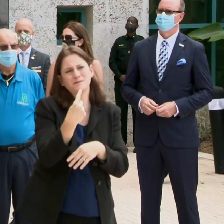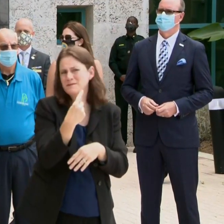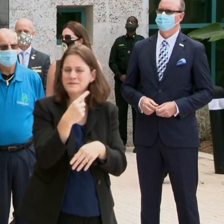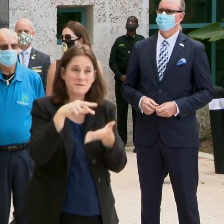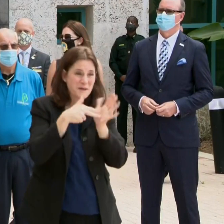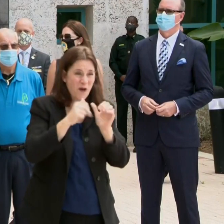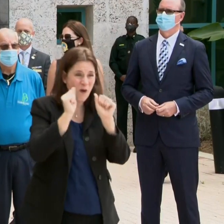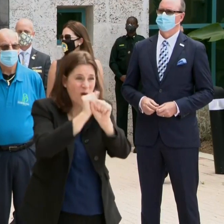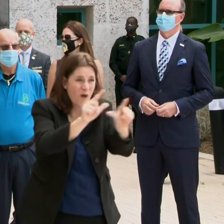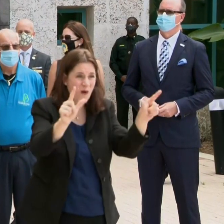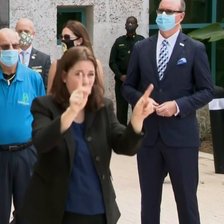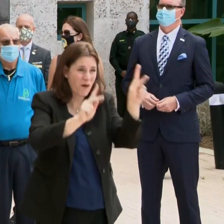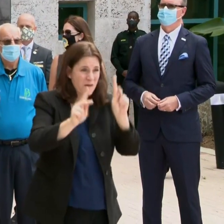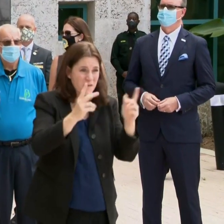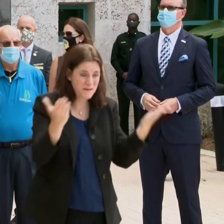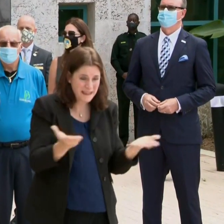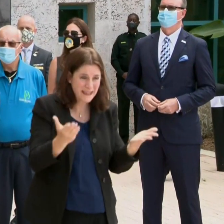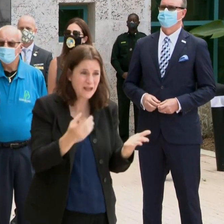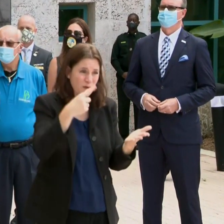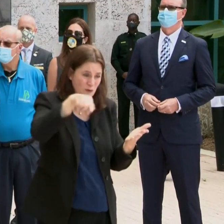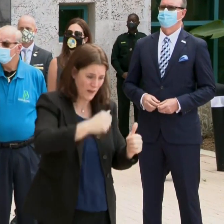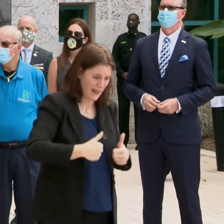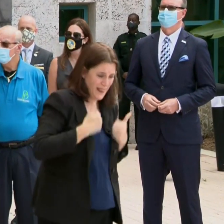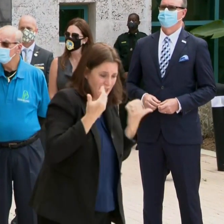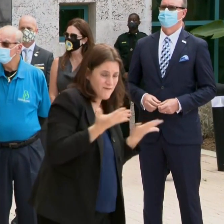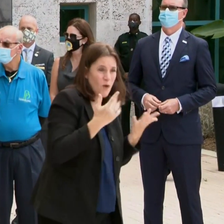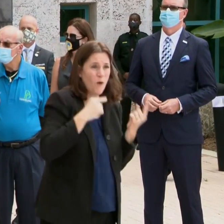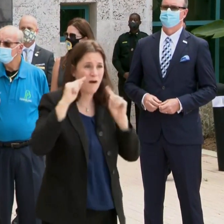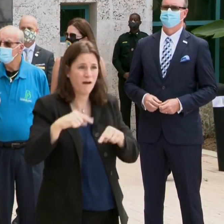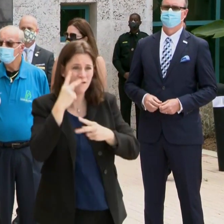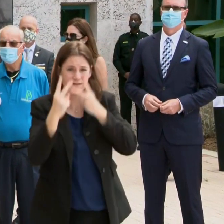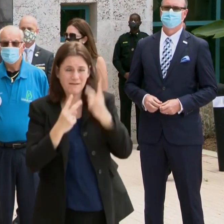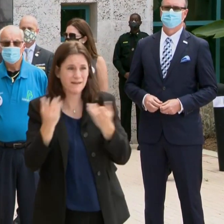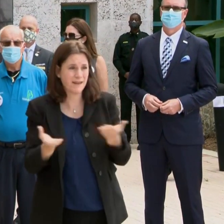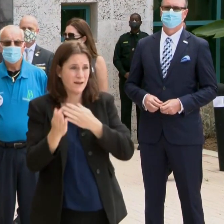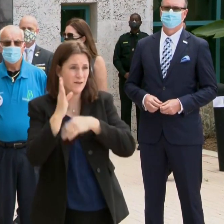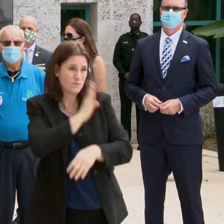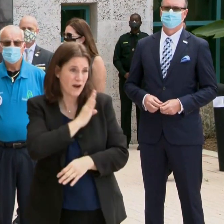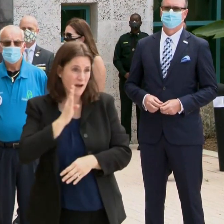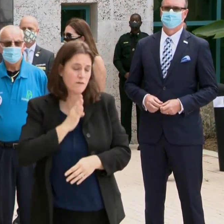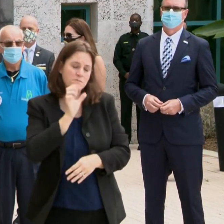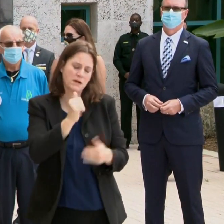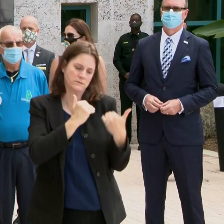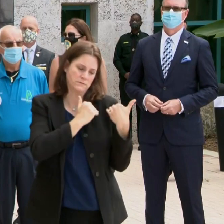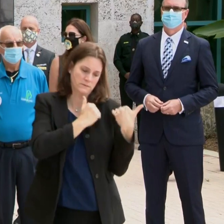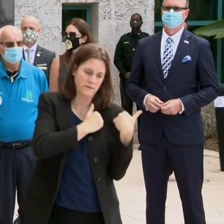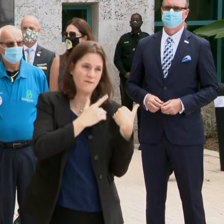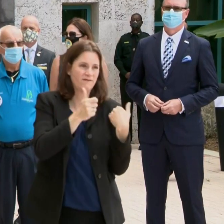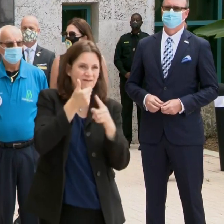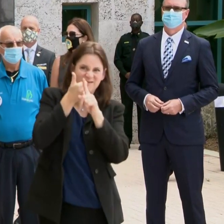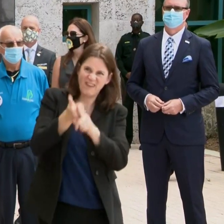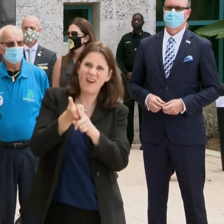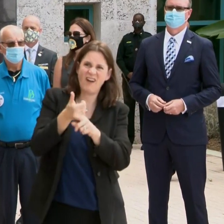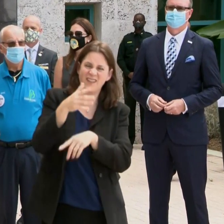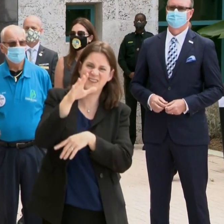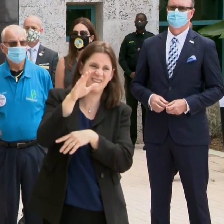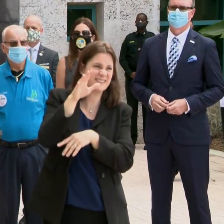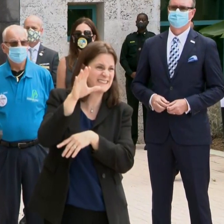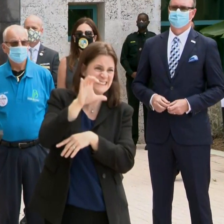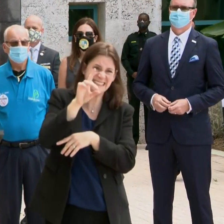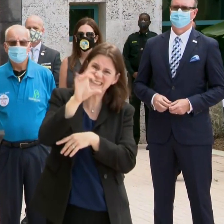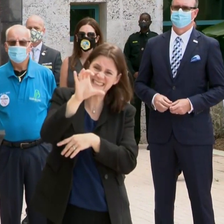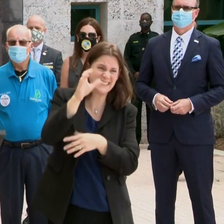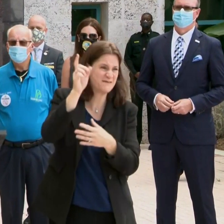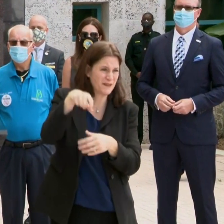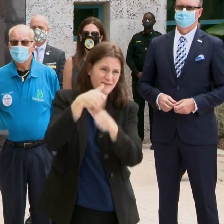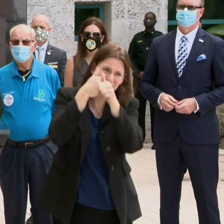every single person in this county that reside or visited being responsible enough to do the things that are put forth in the CDC recommendations so that we can get through